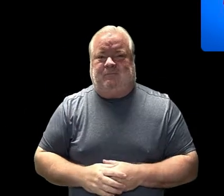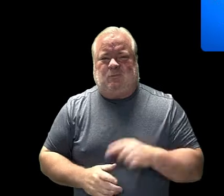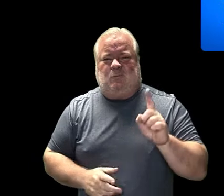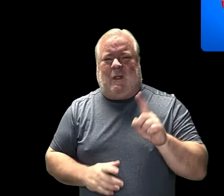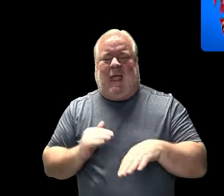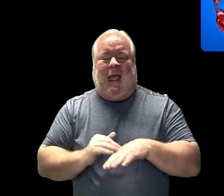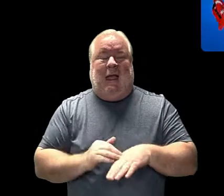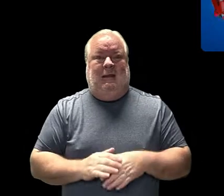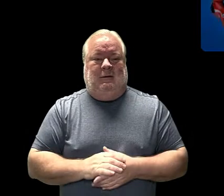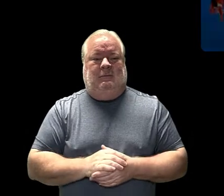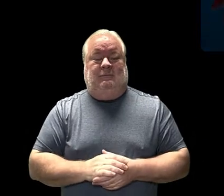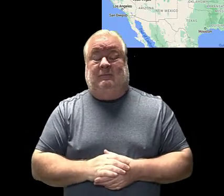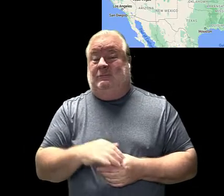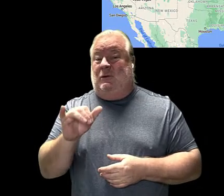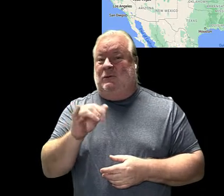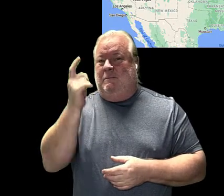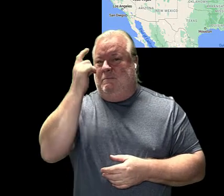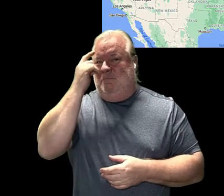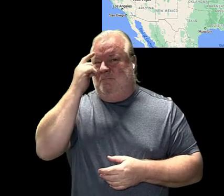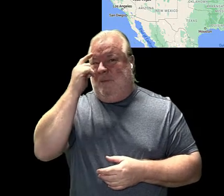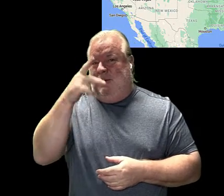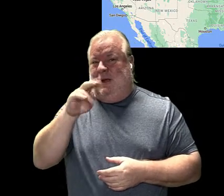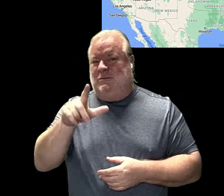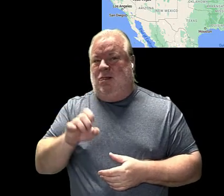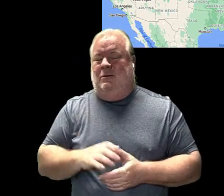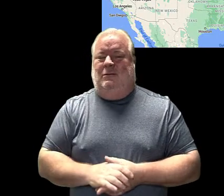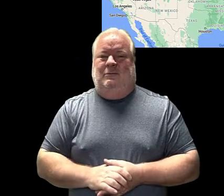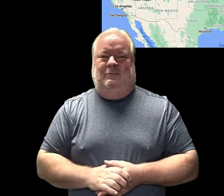is at and also our mind puzzle.